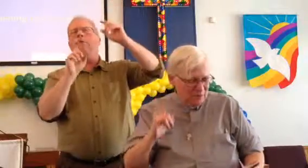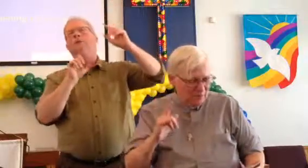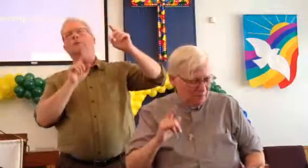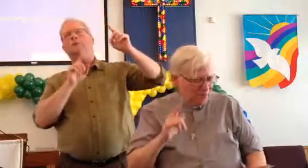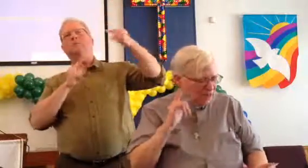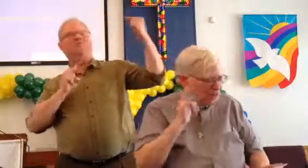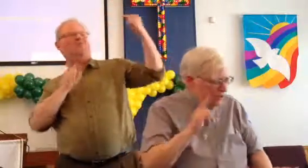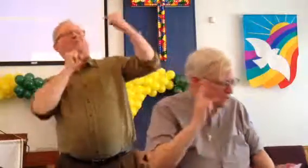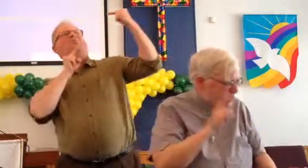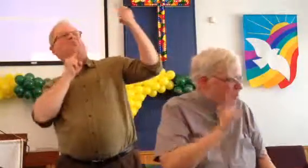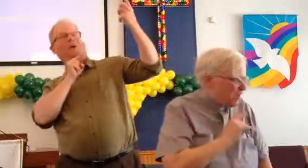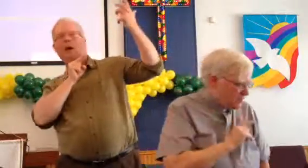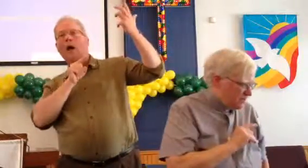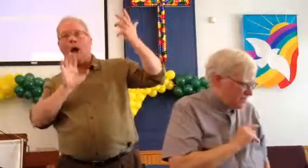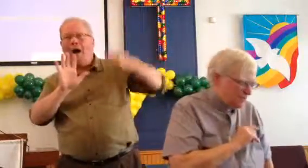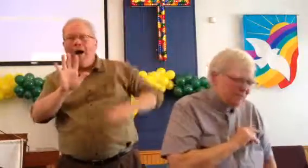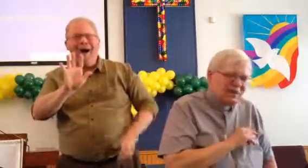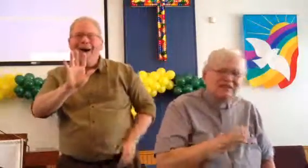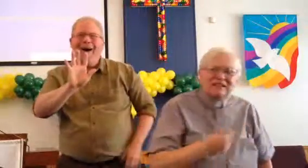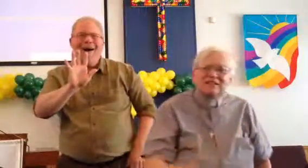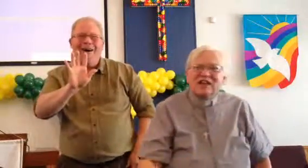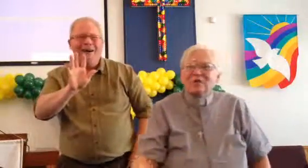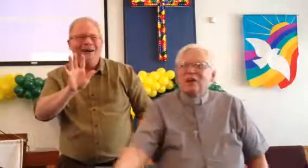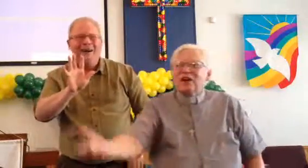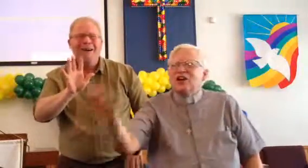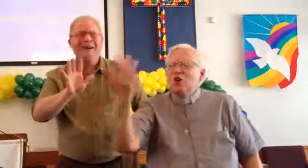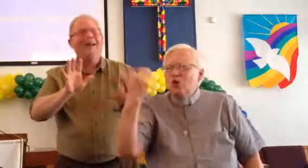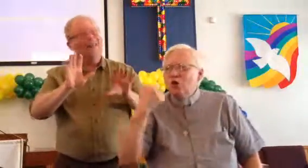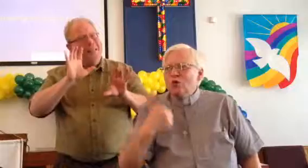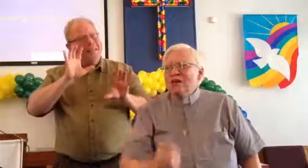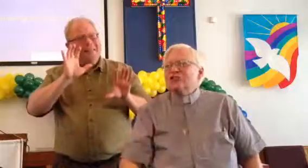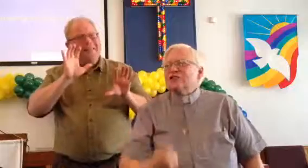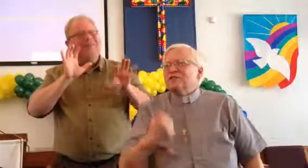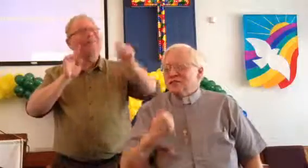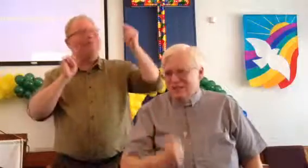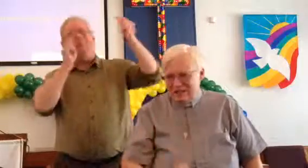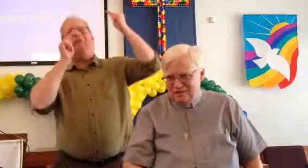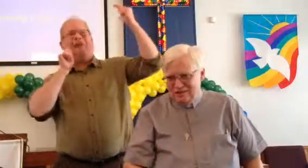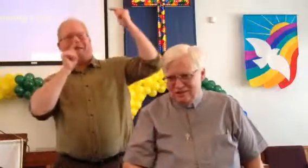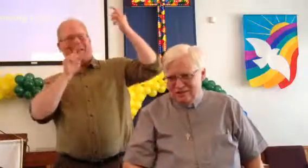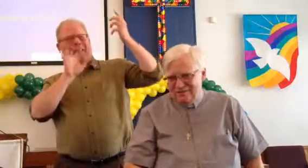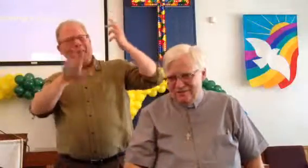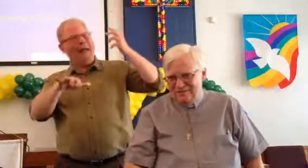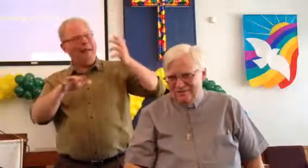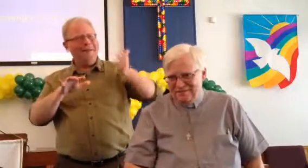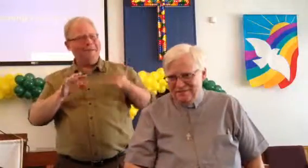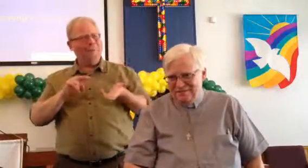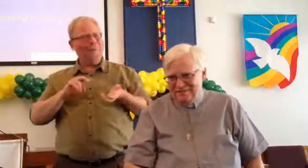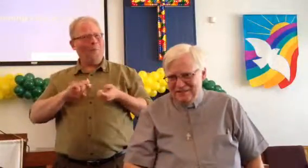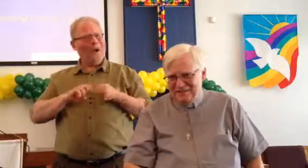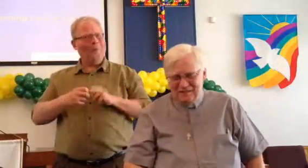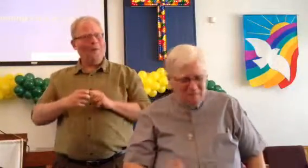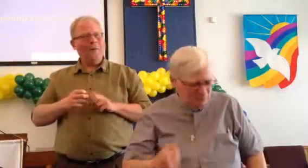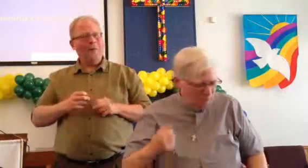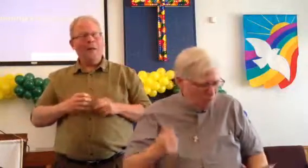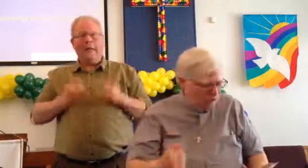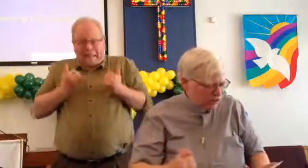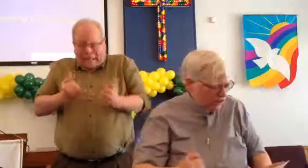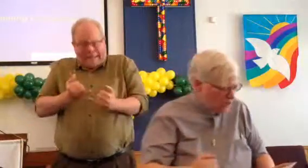problem. So, this month, let's celebrate who each of us is. But more so,